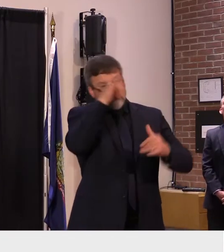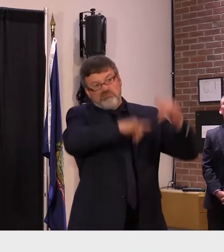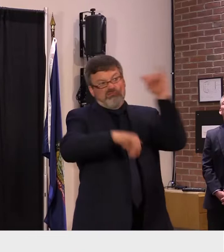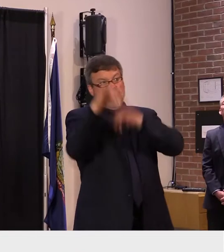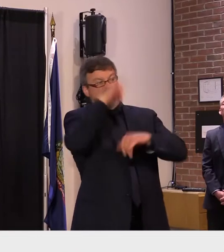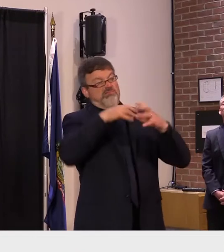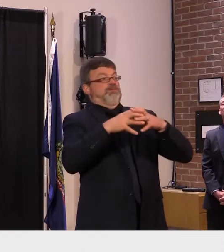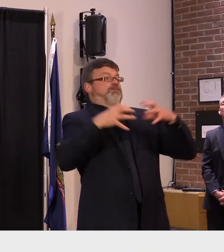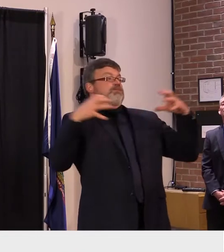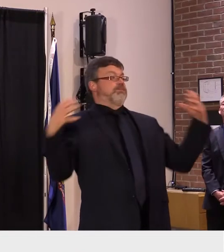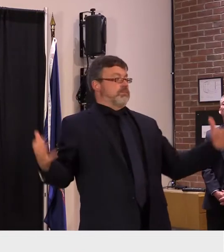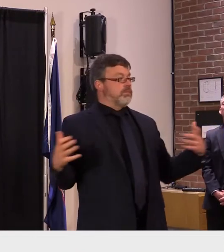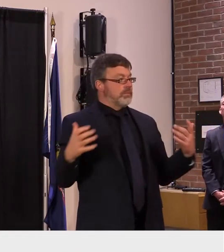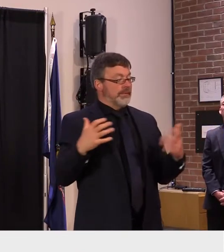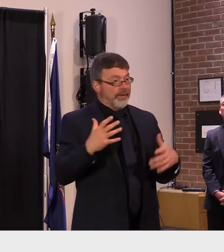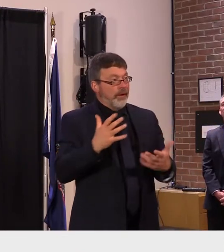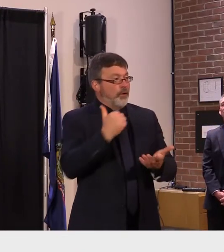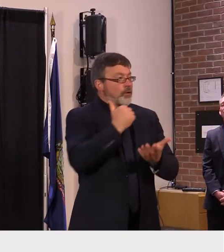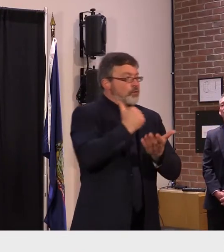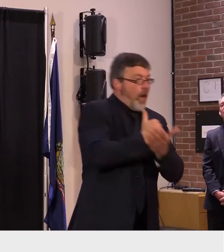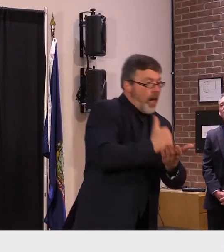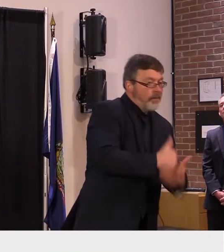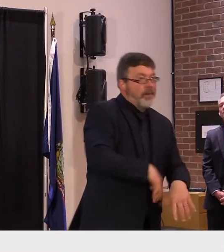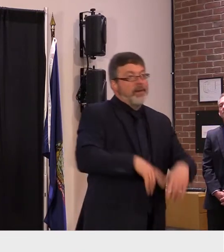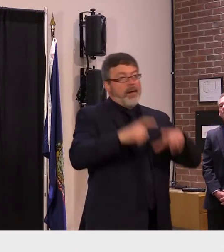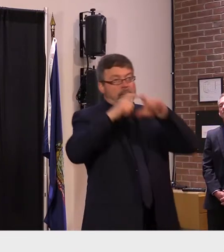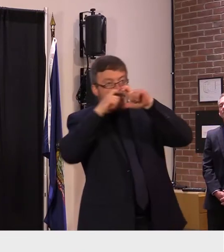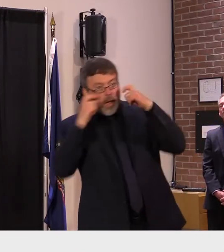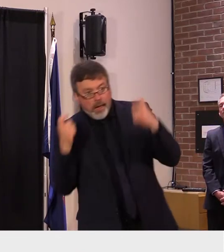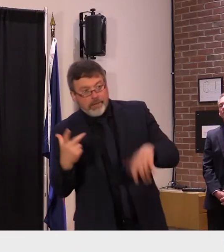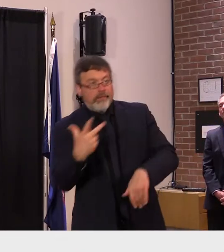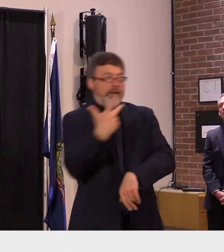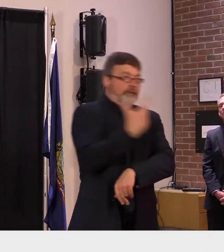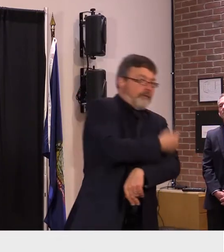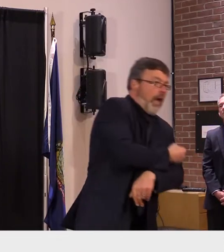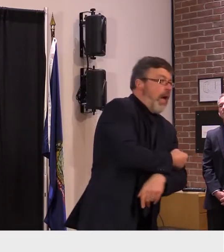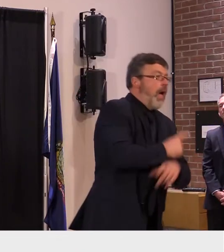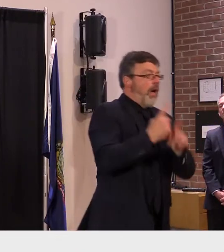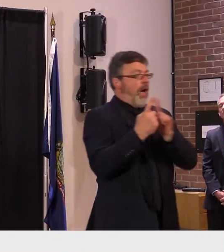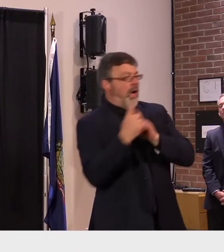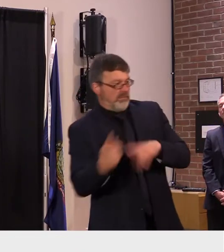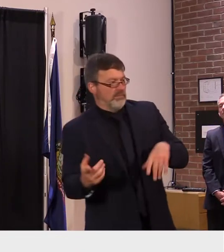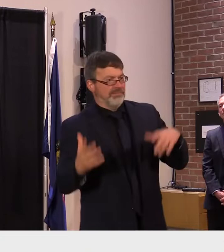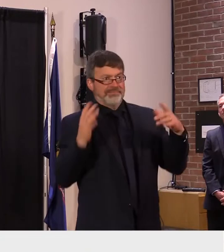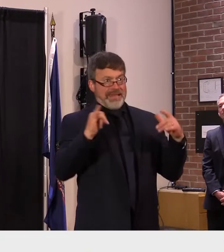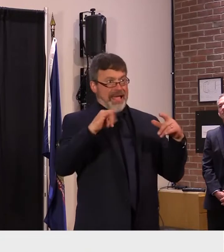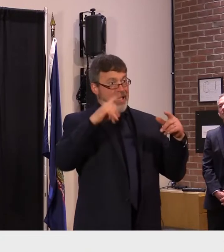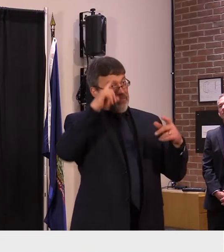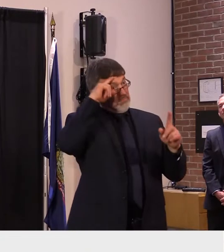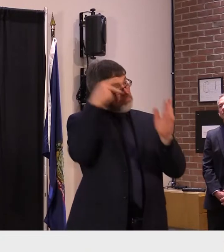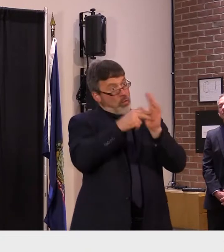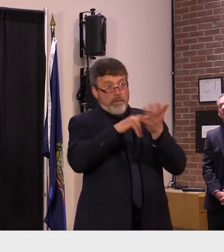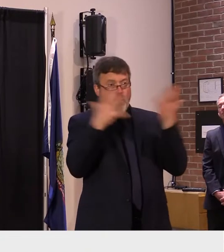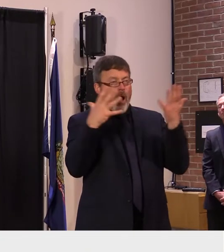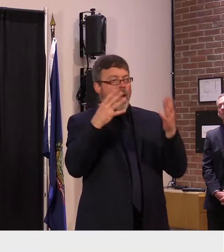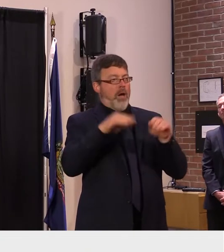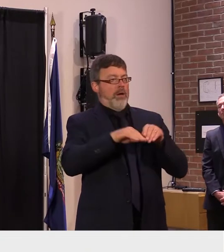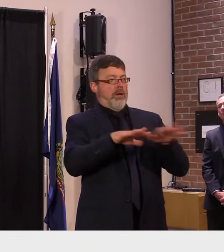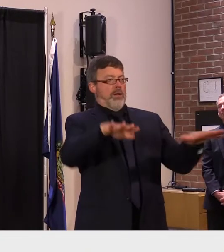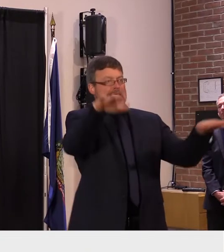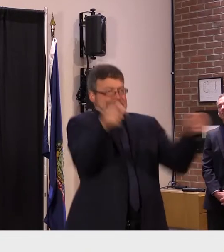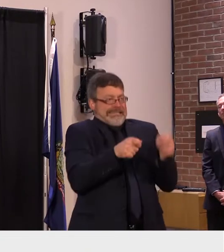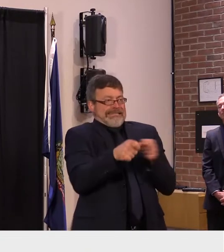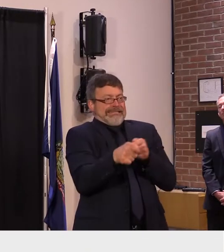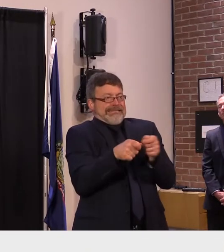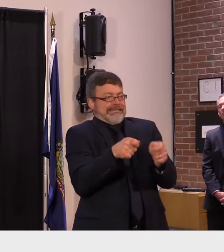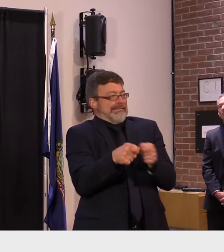strategies that we were necessary in order to stem the spread of the virus and the consequences of it but i think